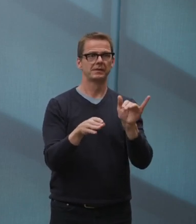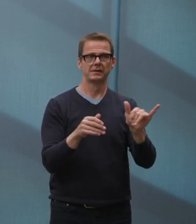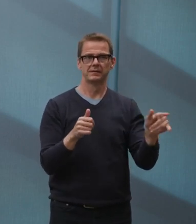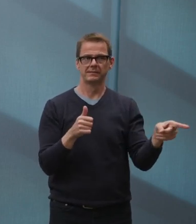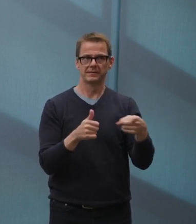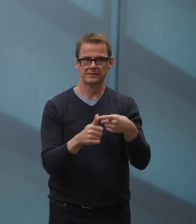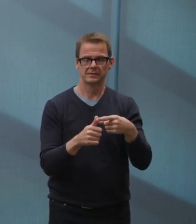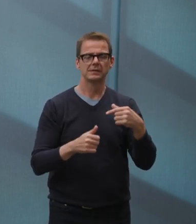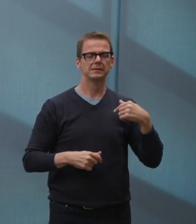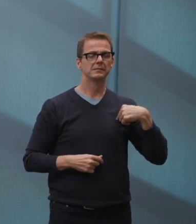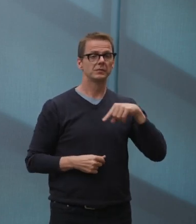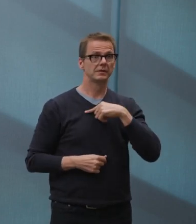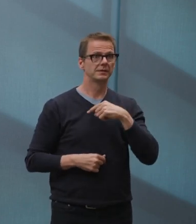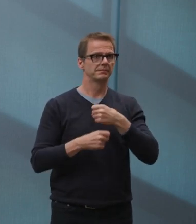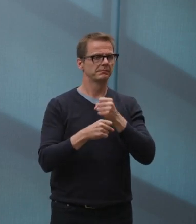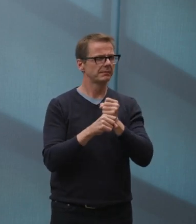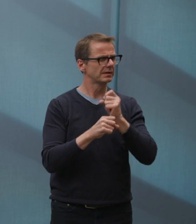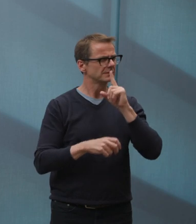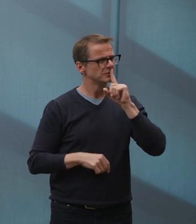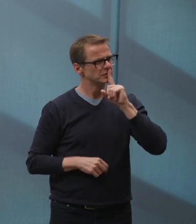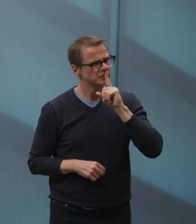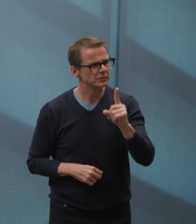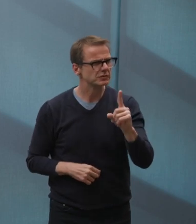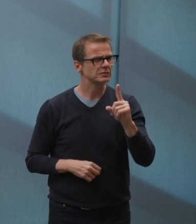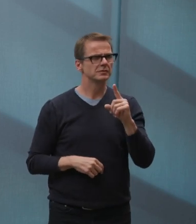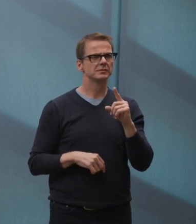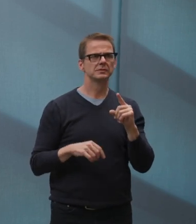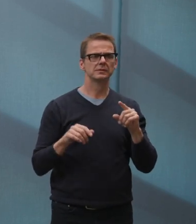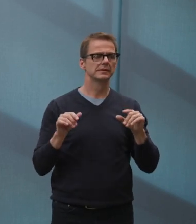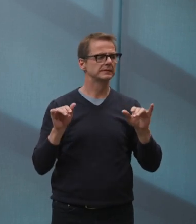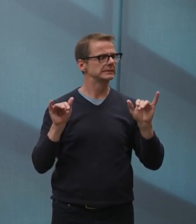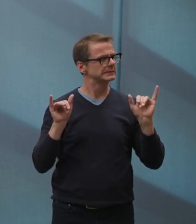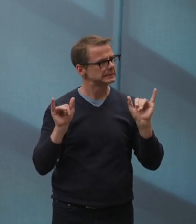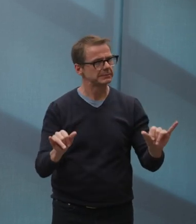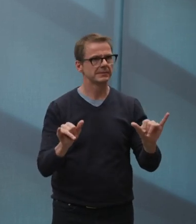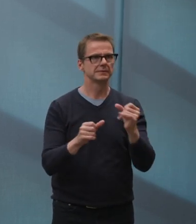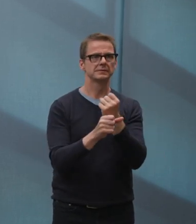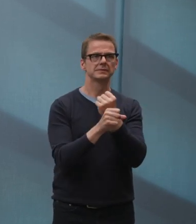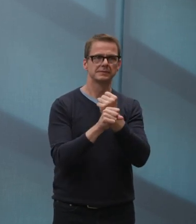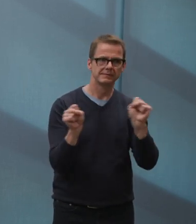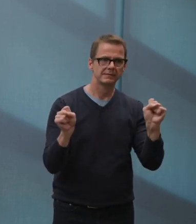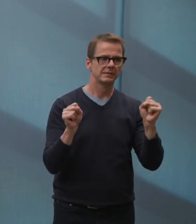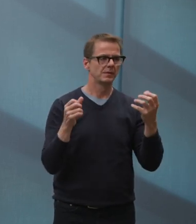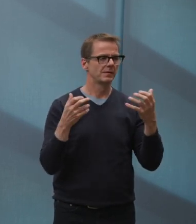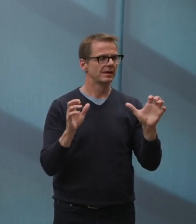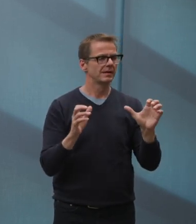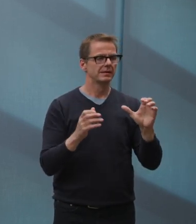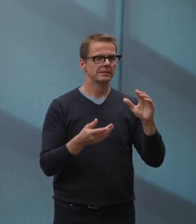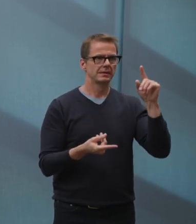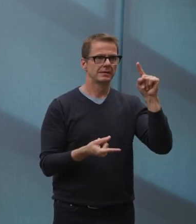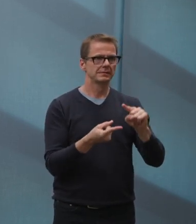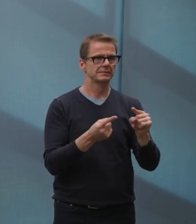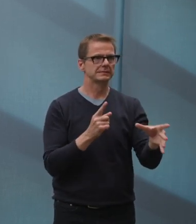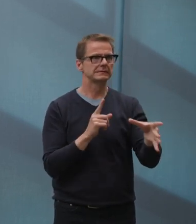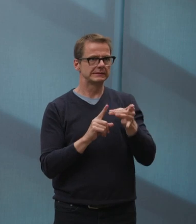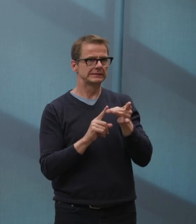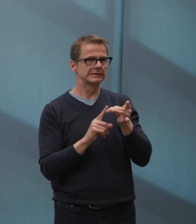services within the public health requirements, the state of local emergency will remain in place for an additional week.